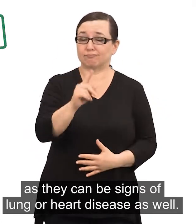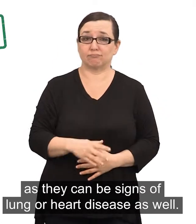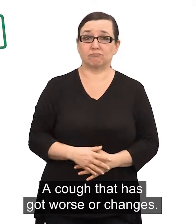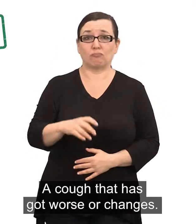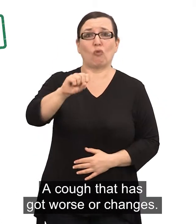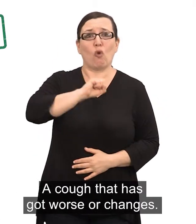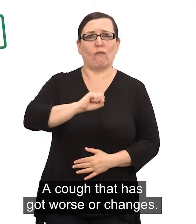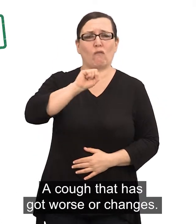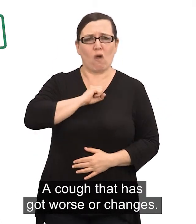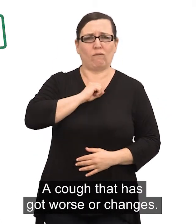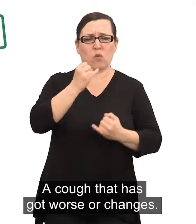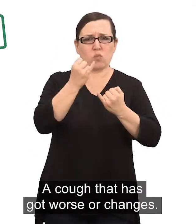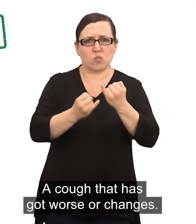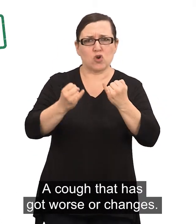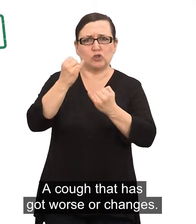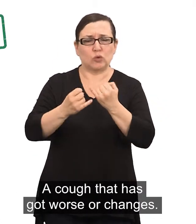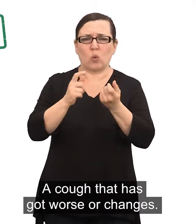A cough that has got worse or changes.